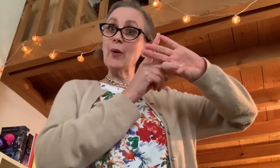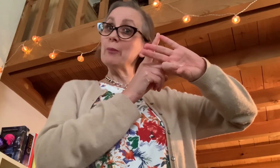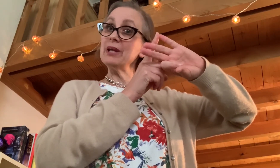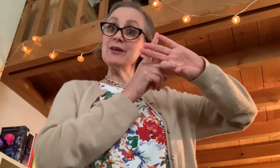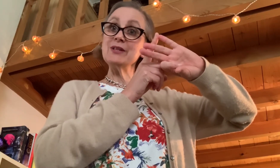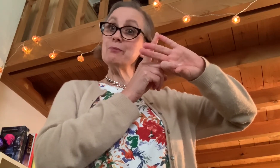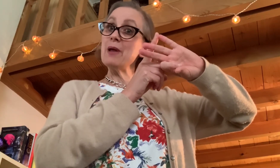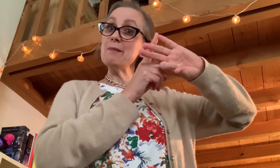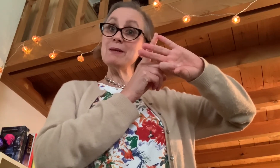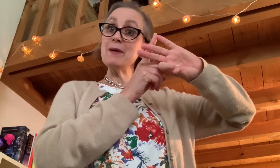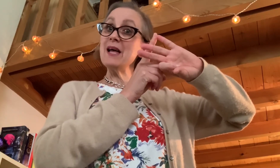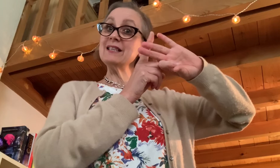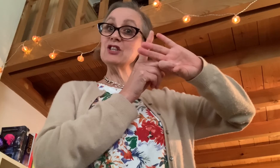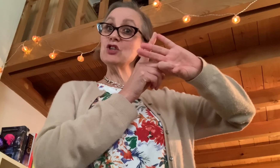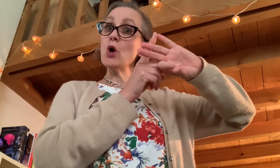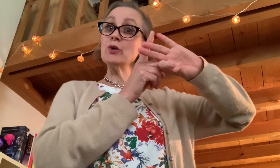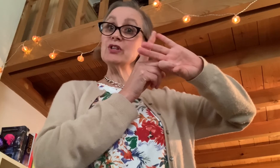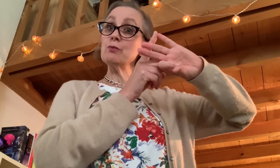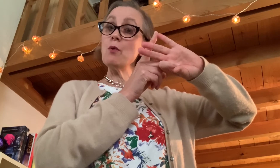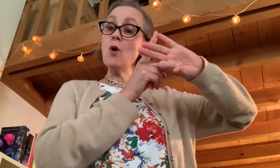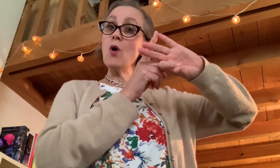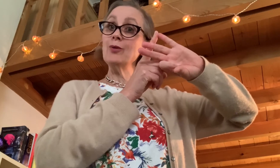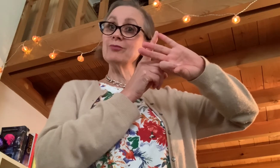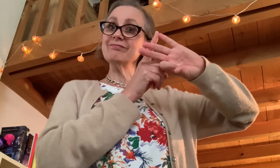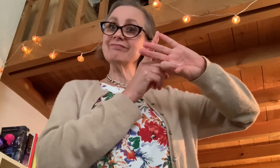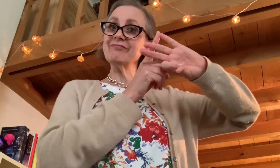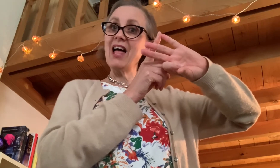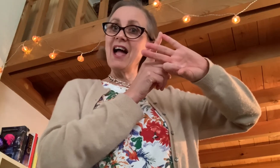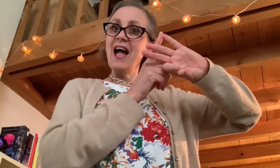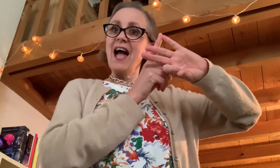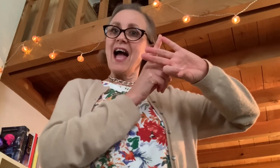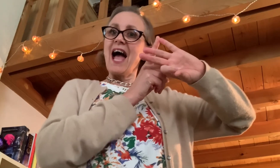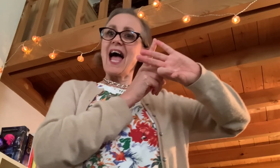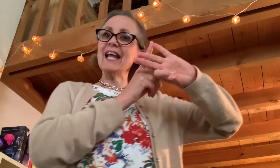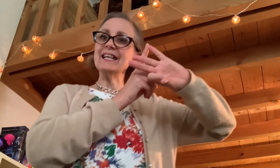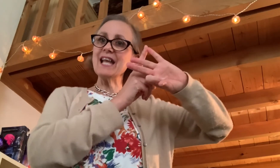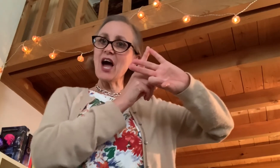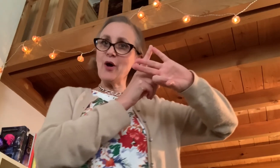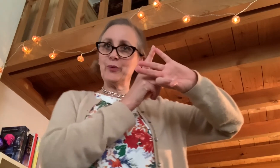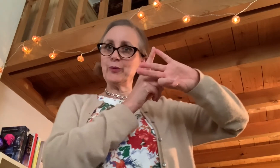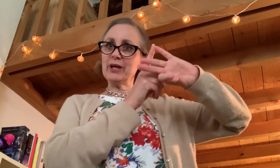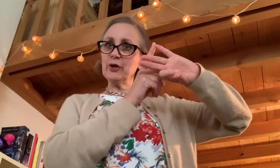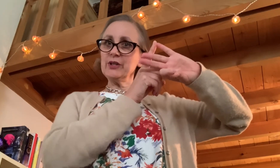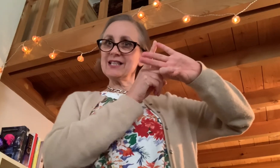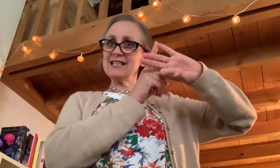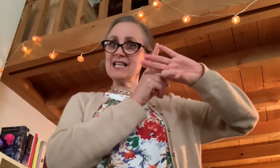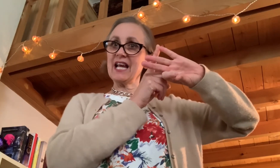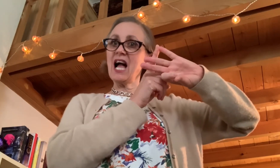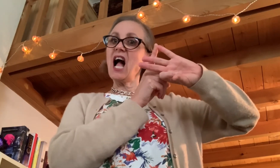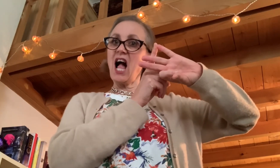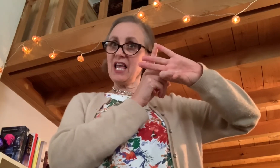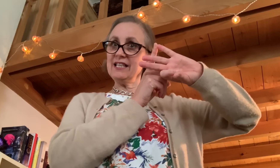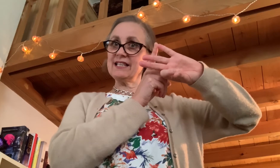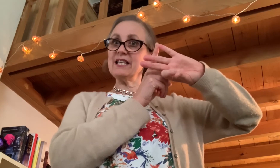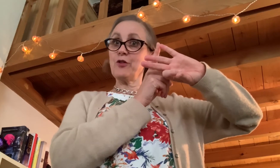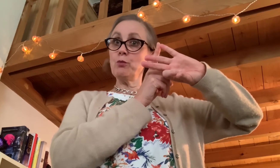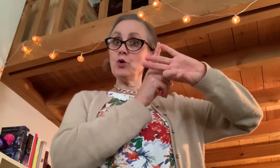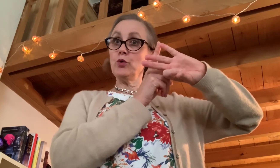because Baby Bear is so small. And now we're going to sing I See the Moon